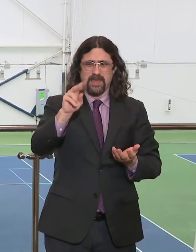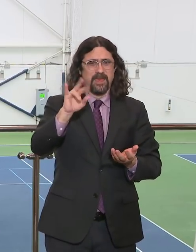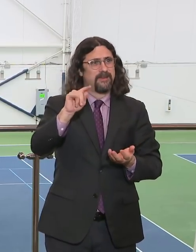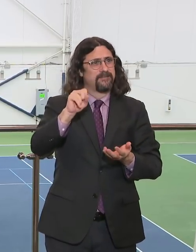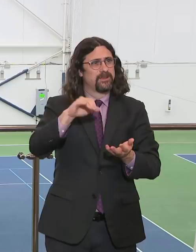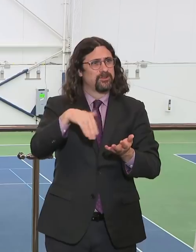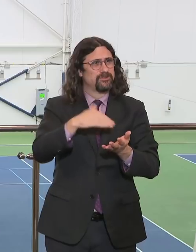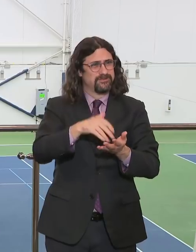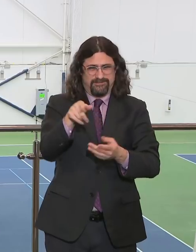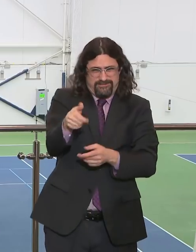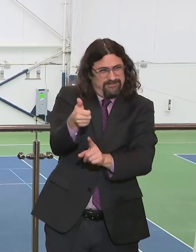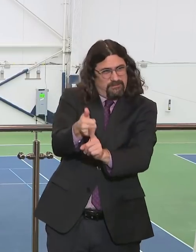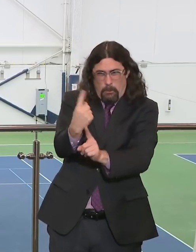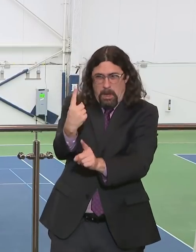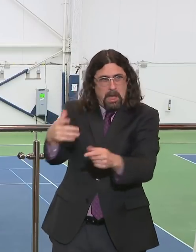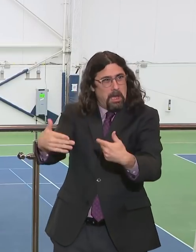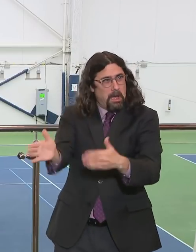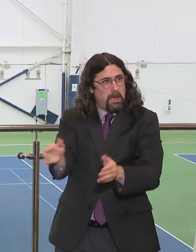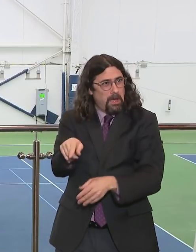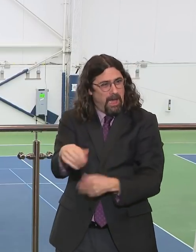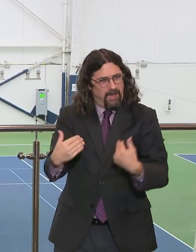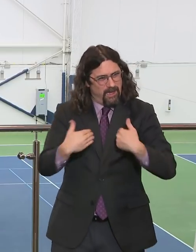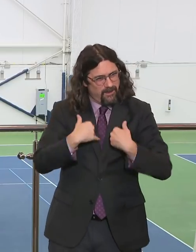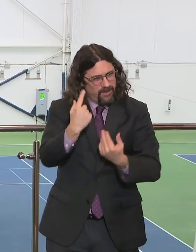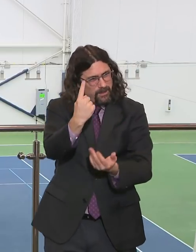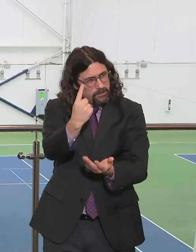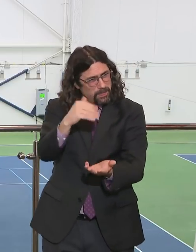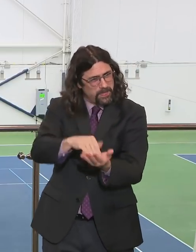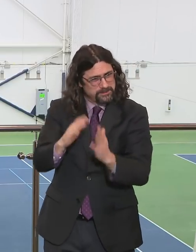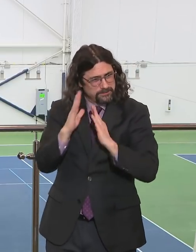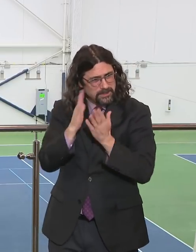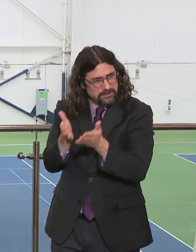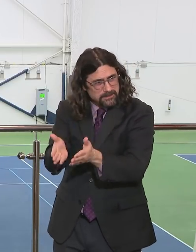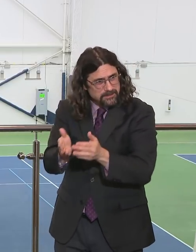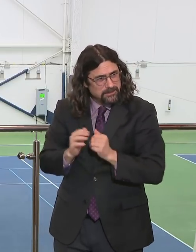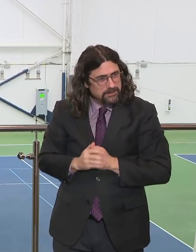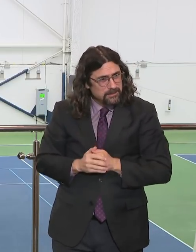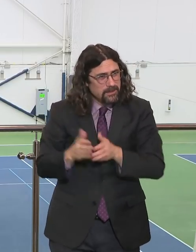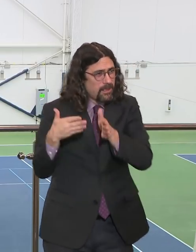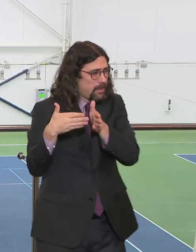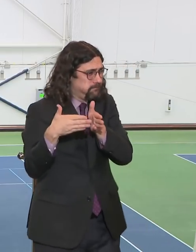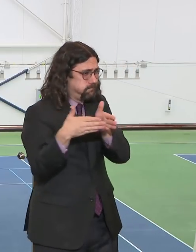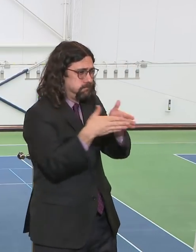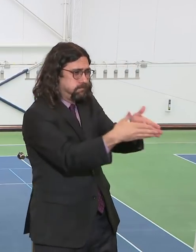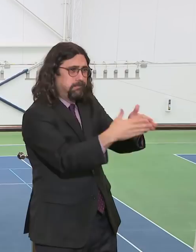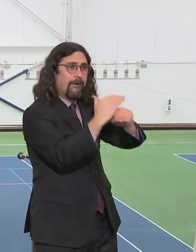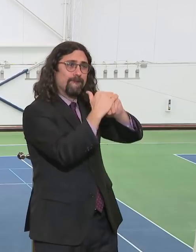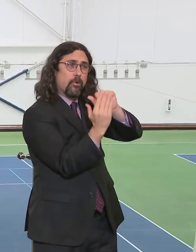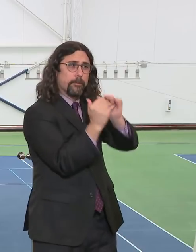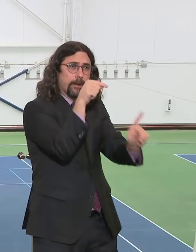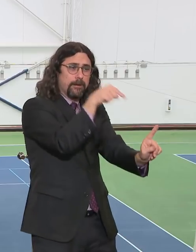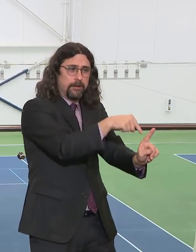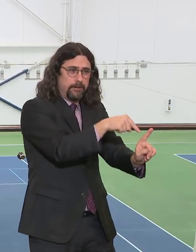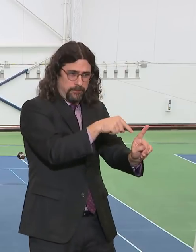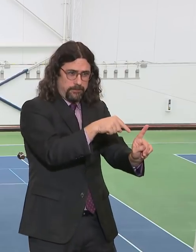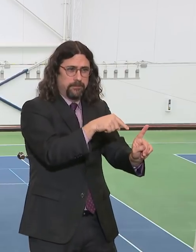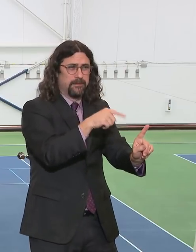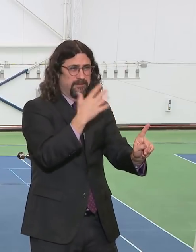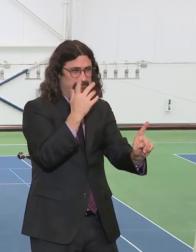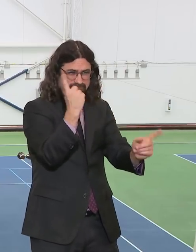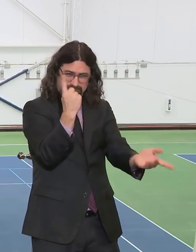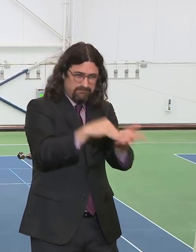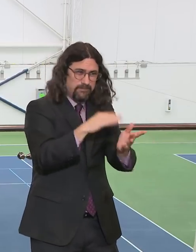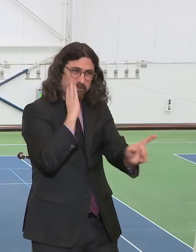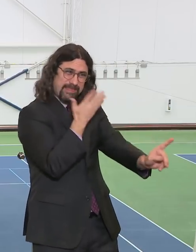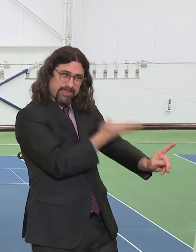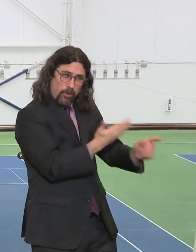The comfort starts with 750, can go up to 1,000 beds. Here's 350 beds here, a lot of hotels, hundreds